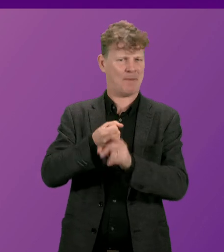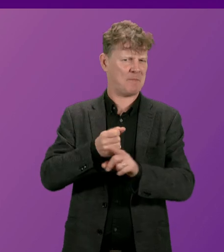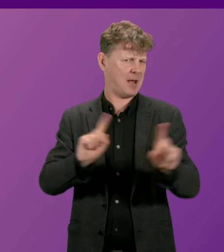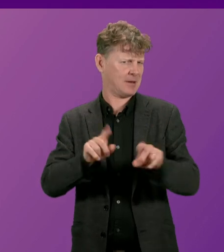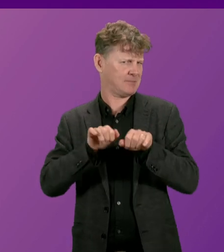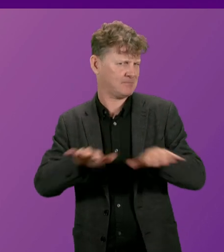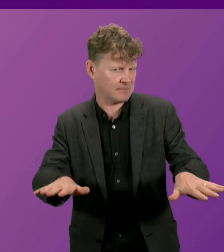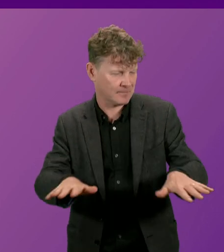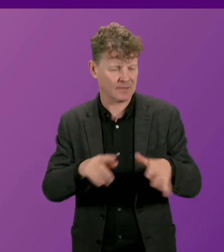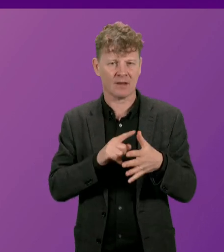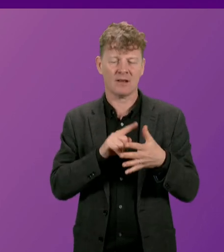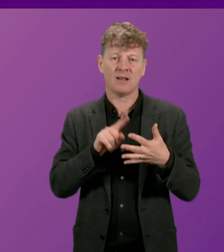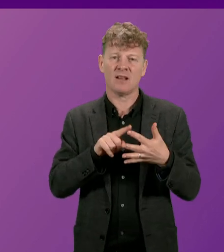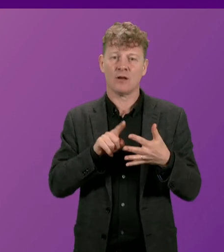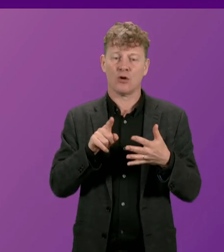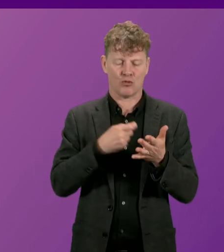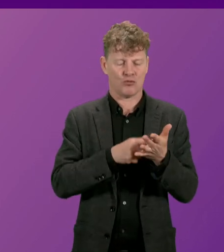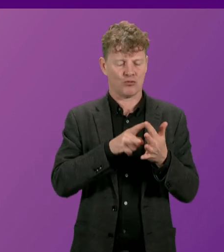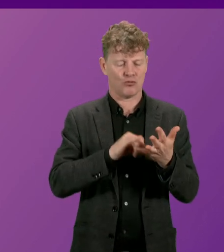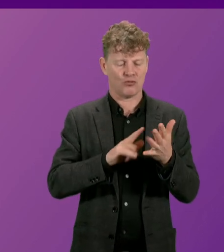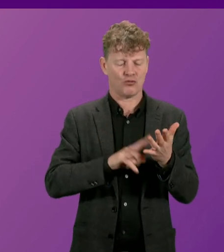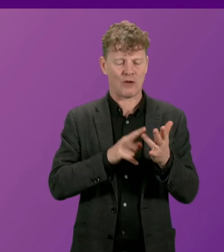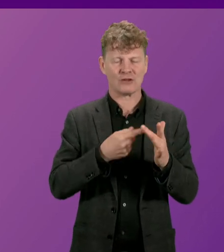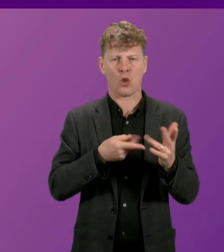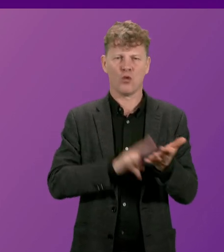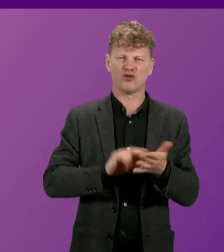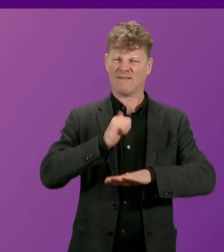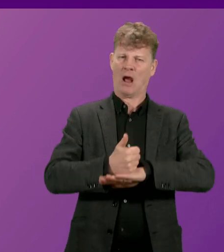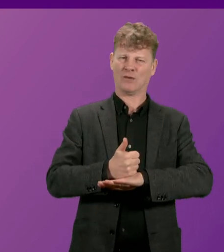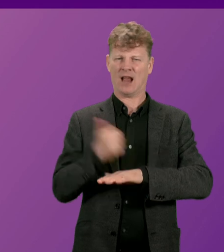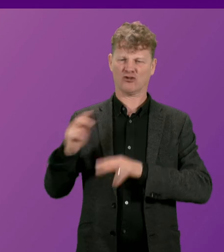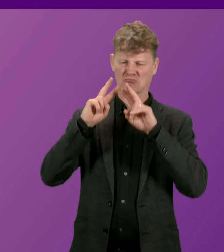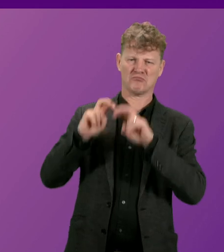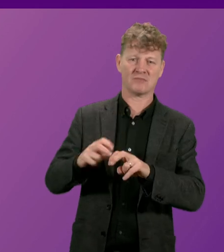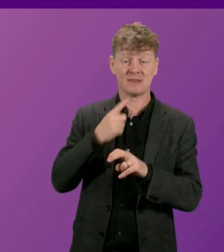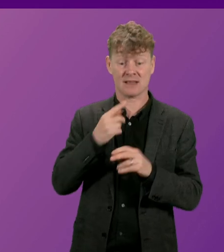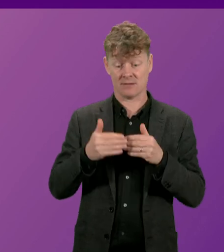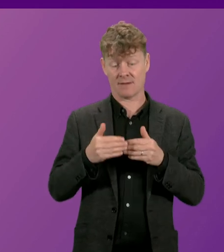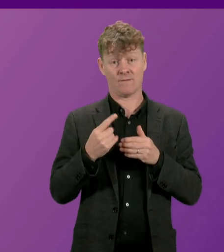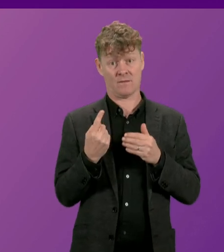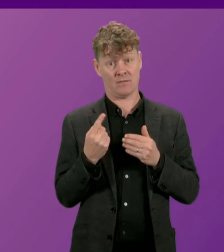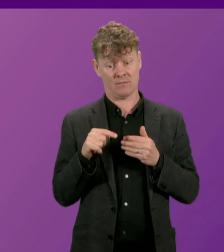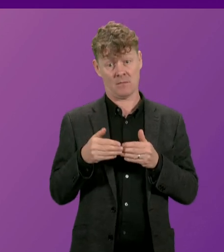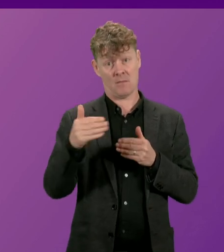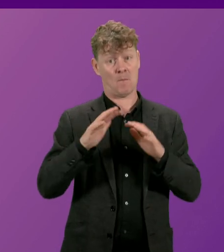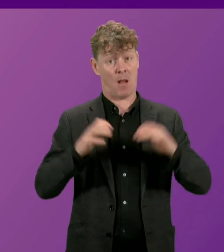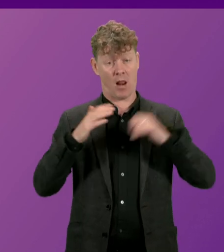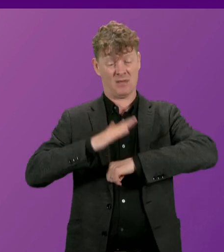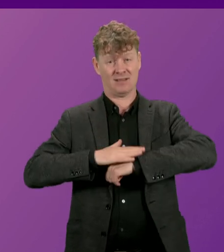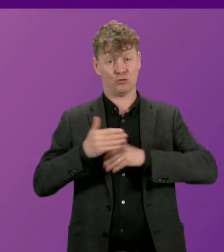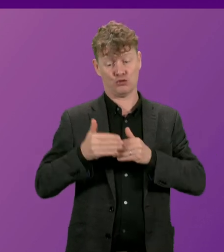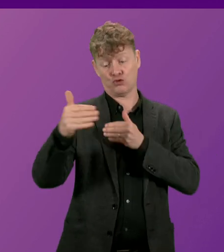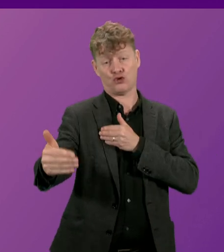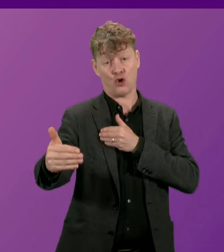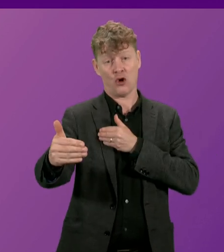information from the Resolution Foundation indicates that over the course of this Parliament there is likely to be about,